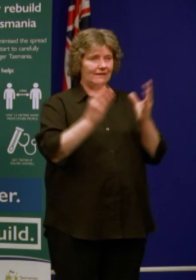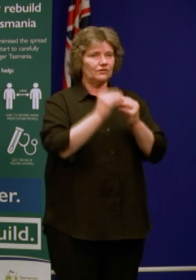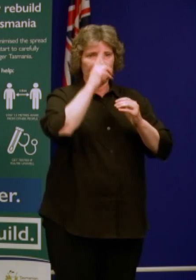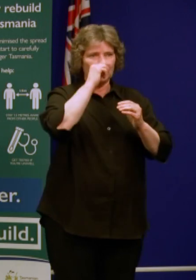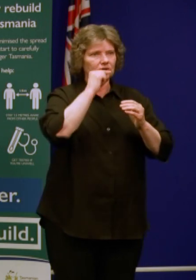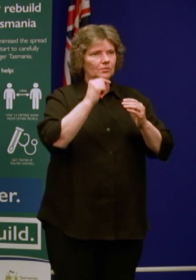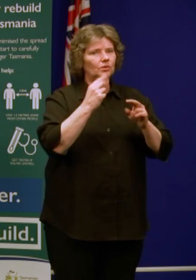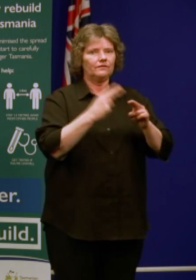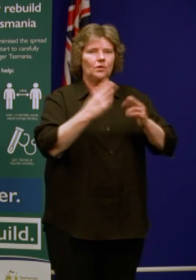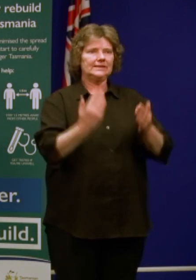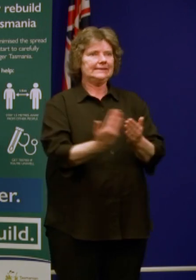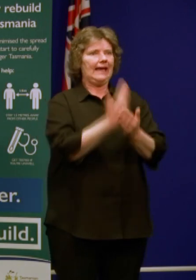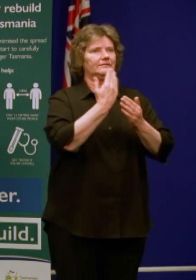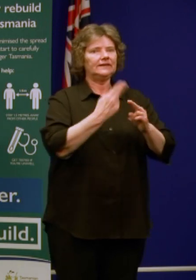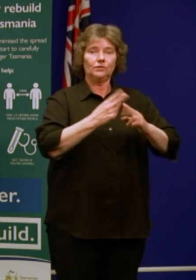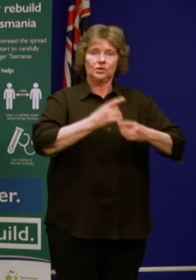community safe.